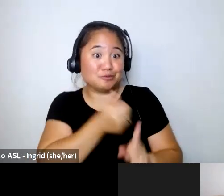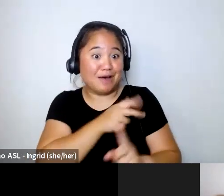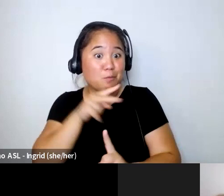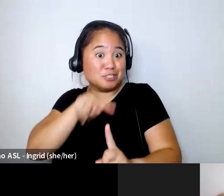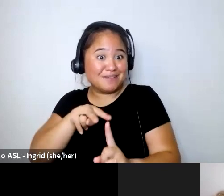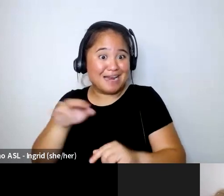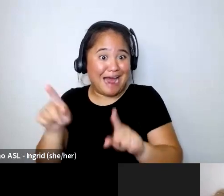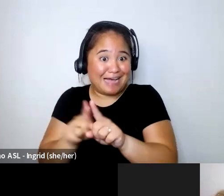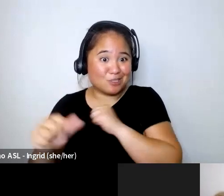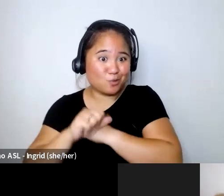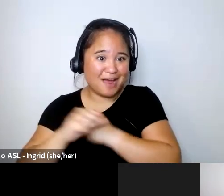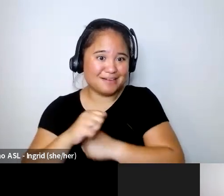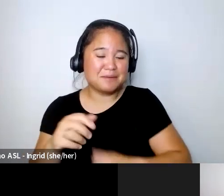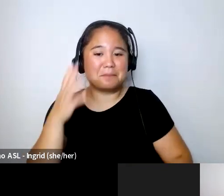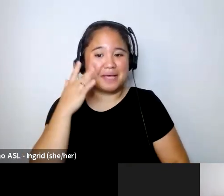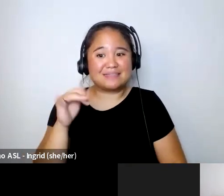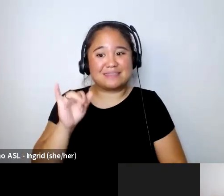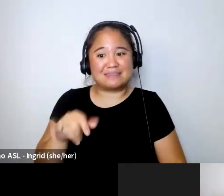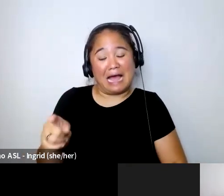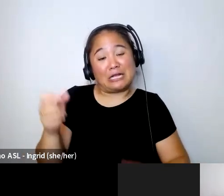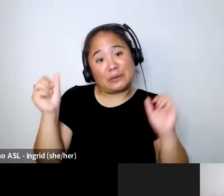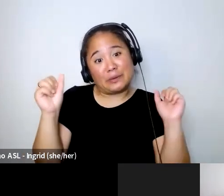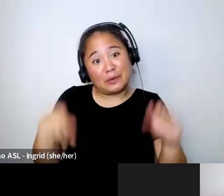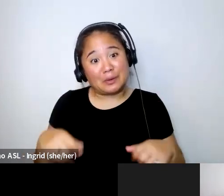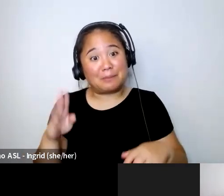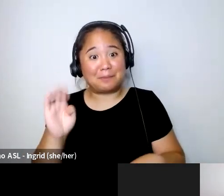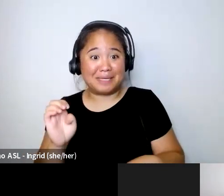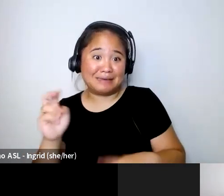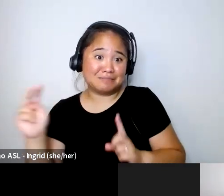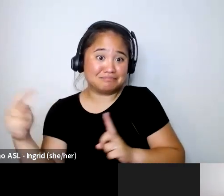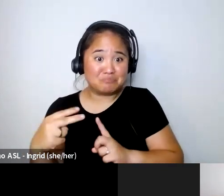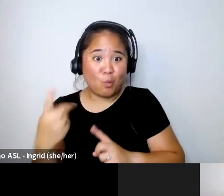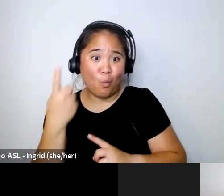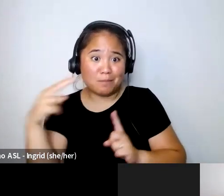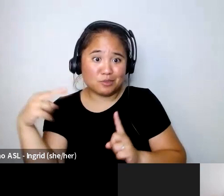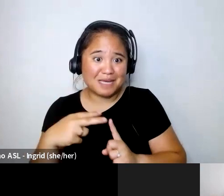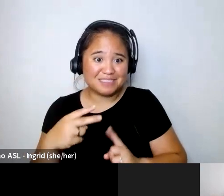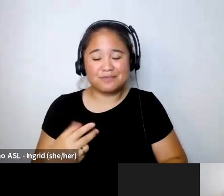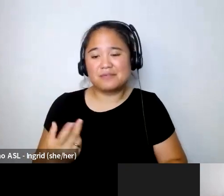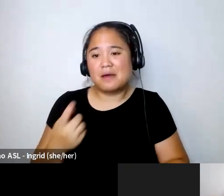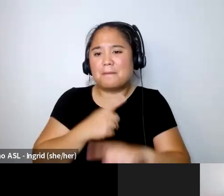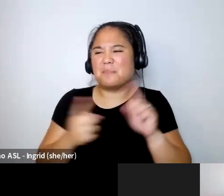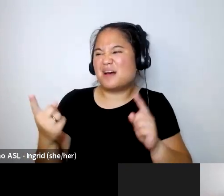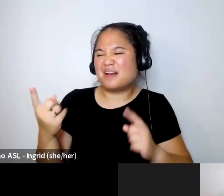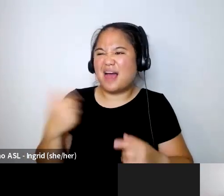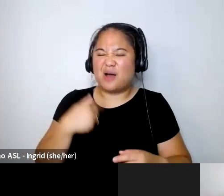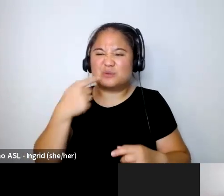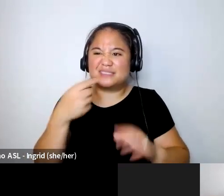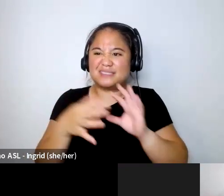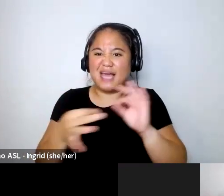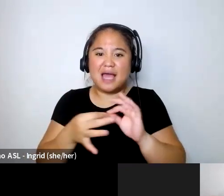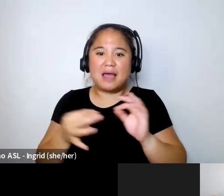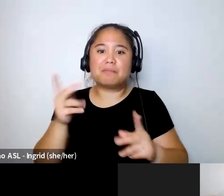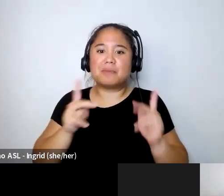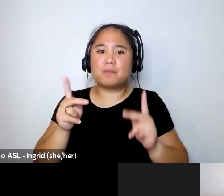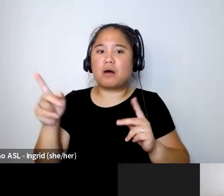because you know it could conceive to be one um i mean it it sort of is like i've had people say you need